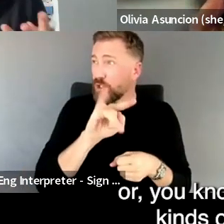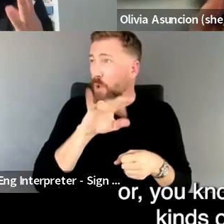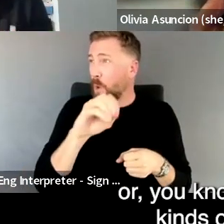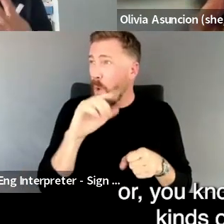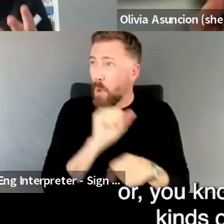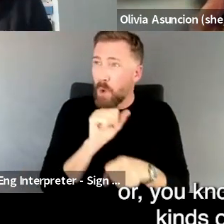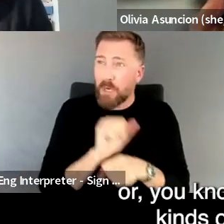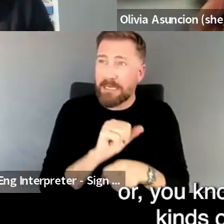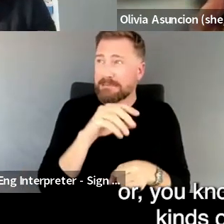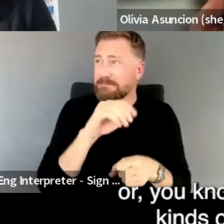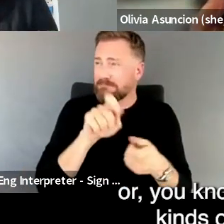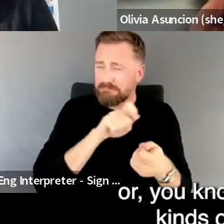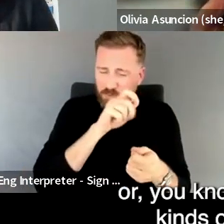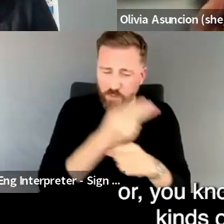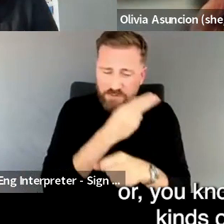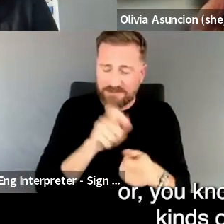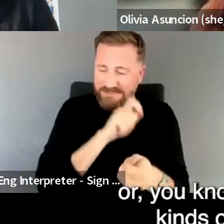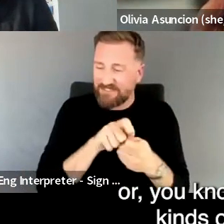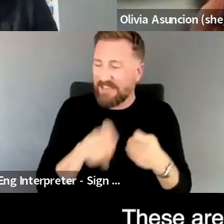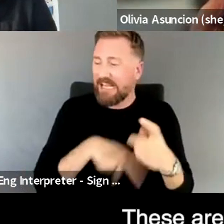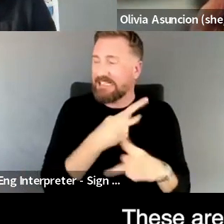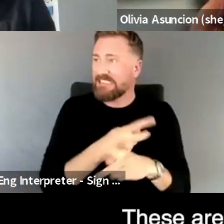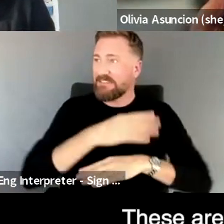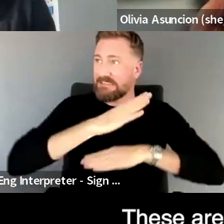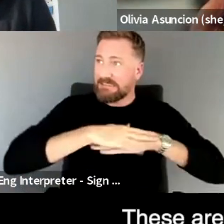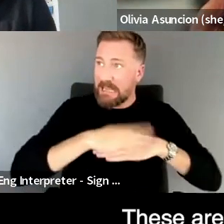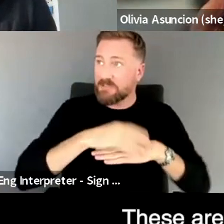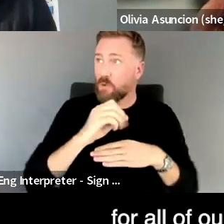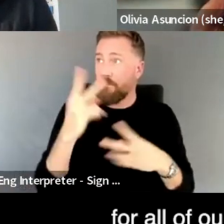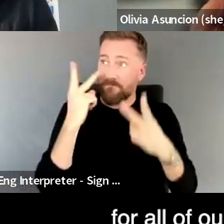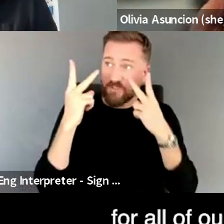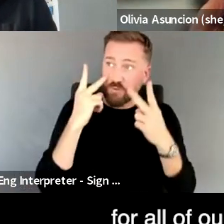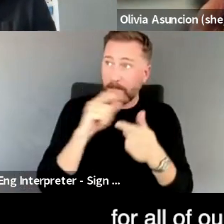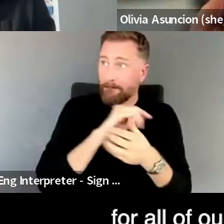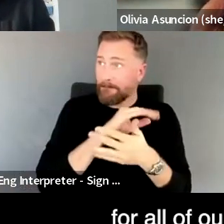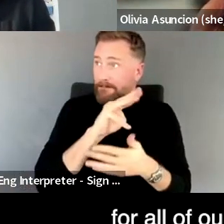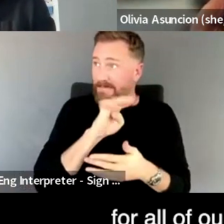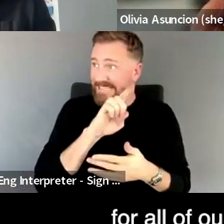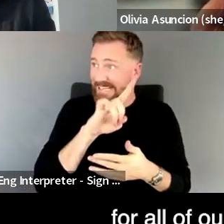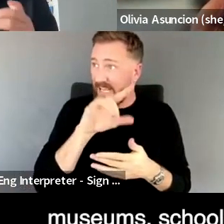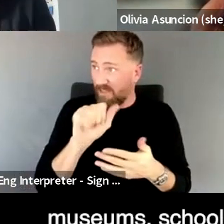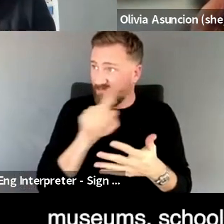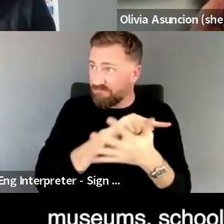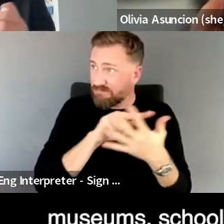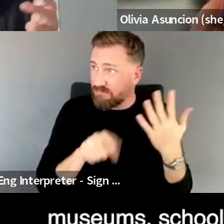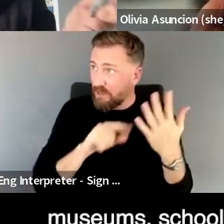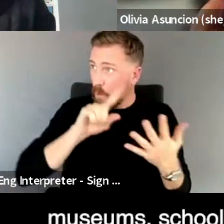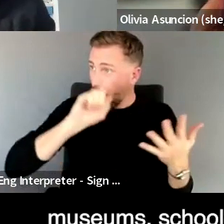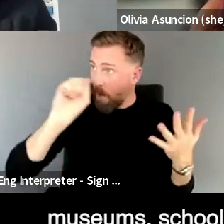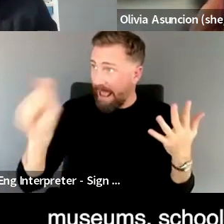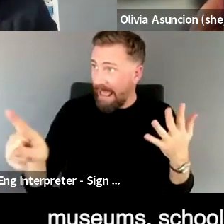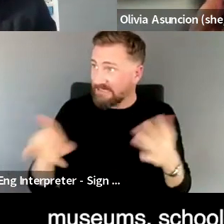you know, using particular kinds of visual media. Um, these are all core questions for all of our institutions to ask museums,